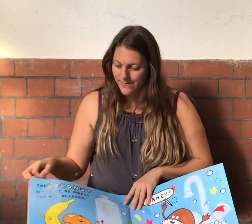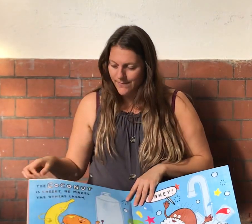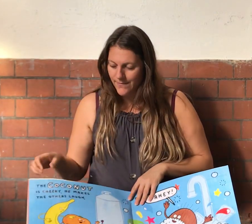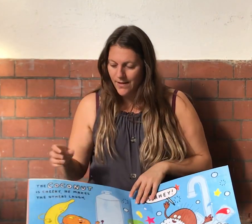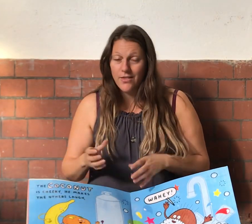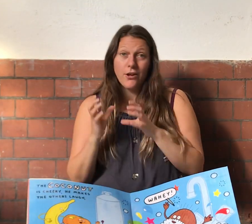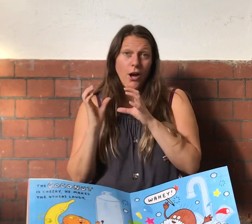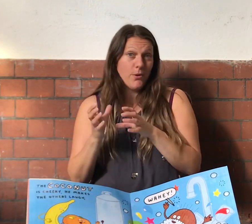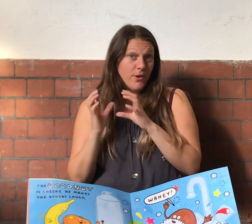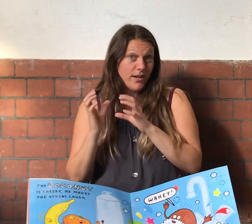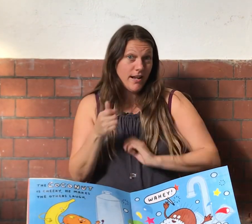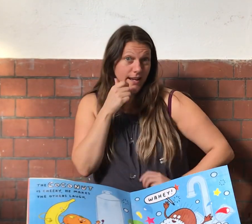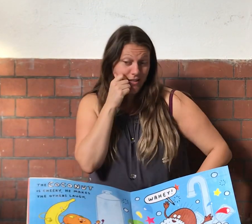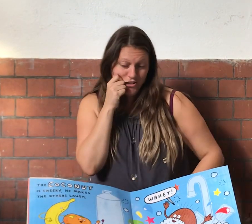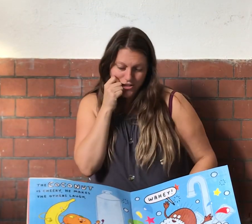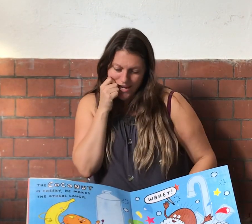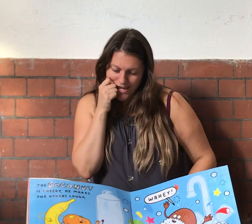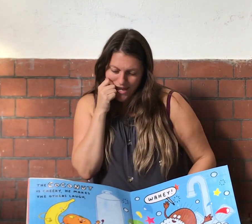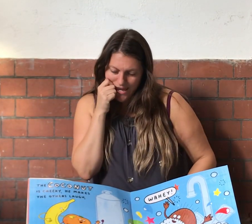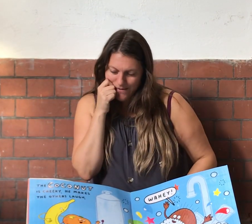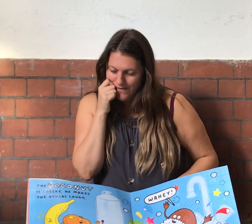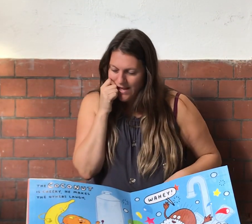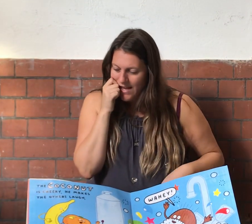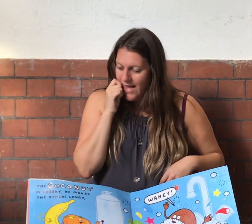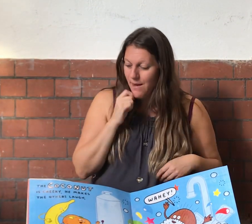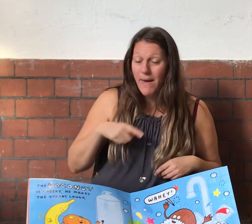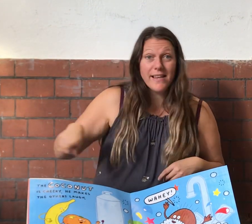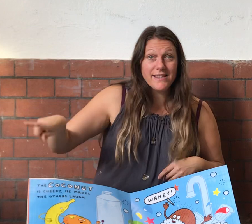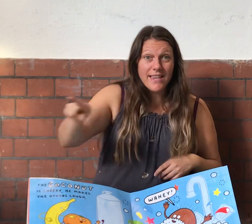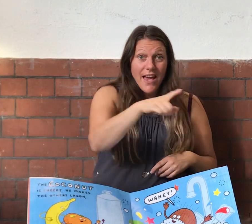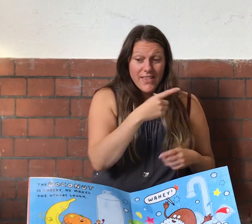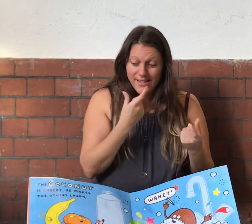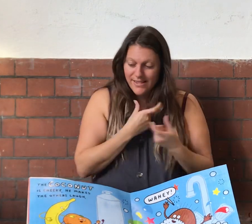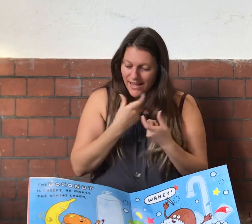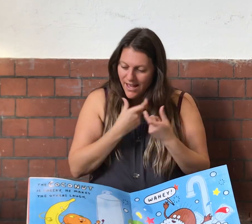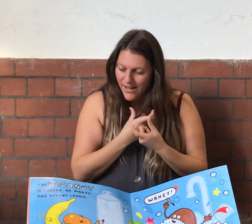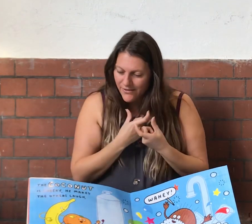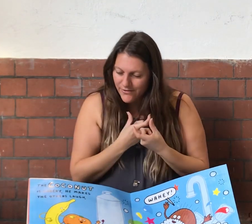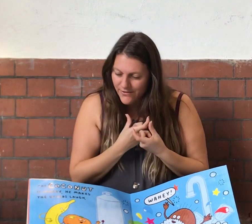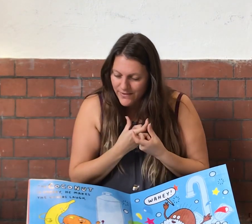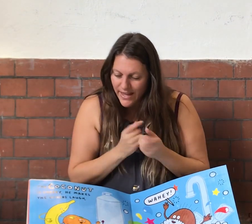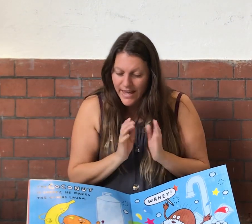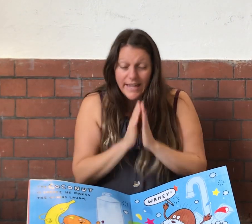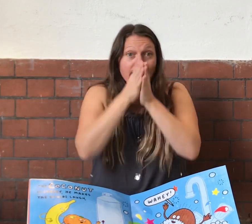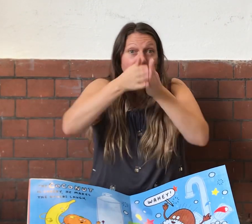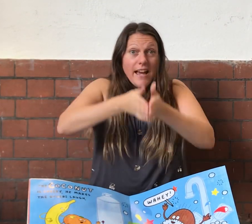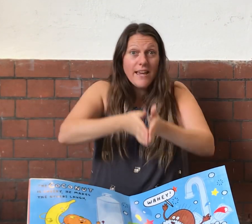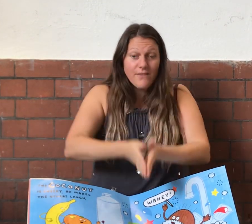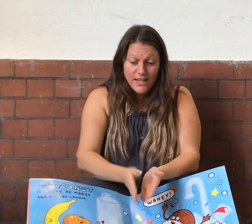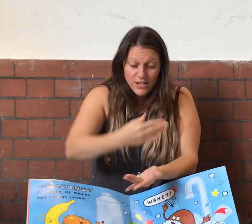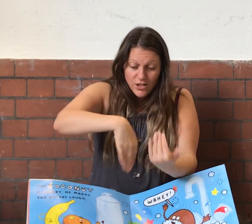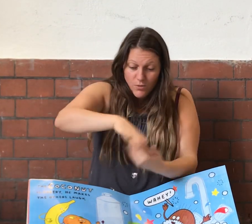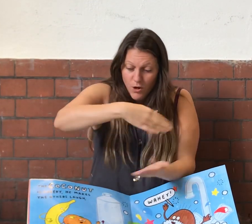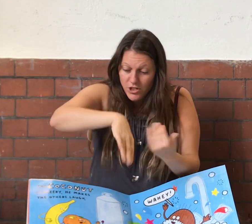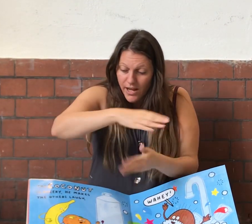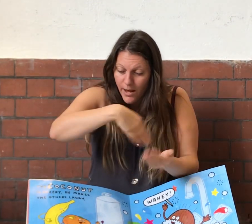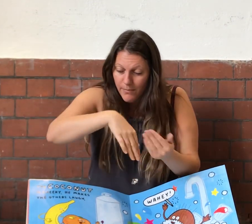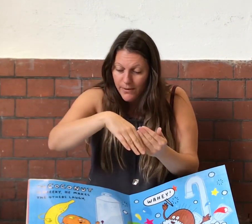The coconut is cheeky. He makes the others laugh. He dives into the washing up